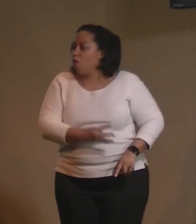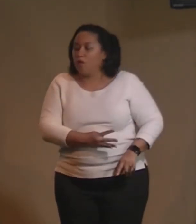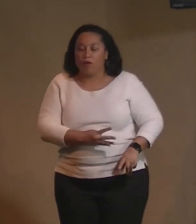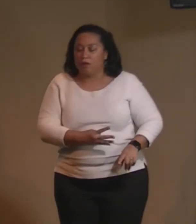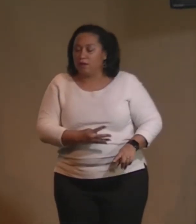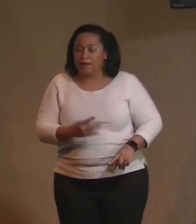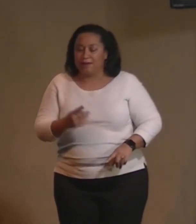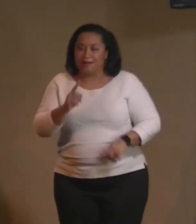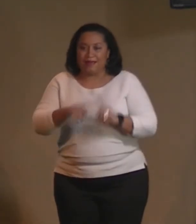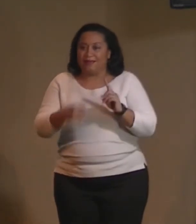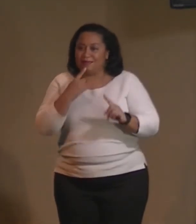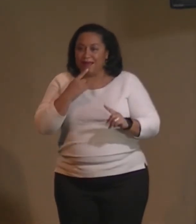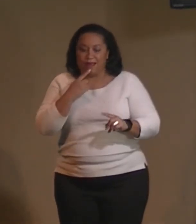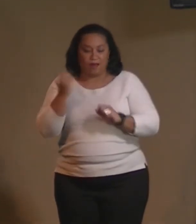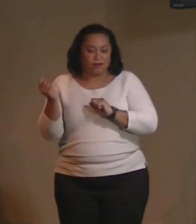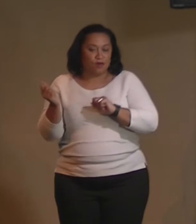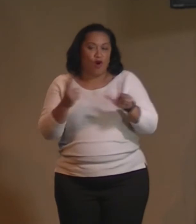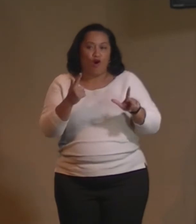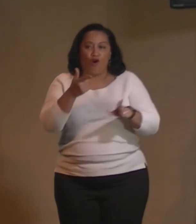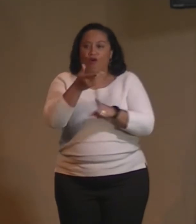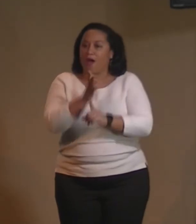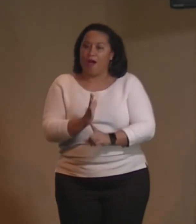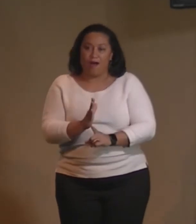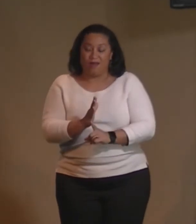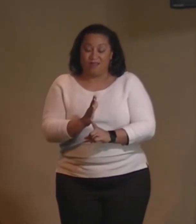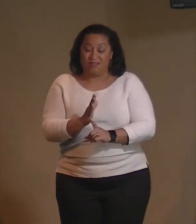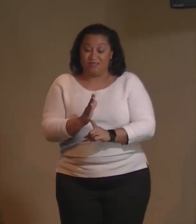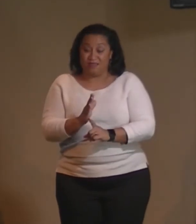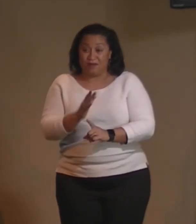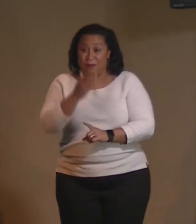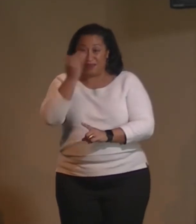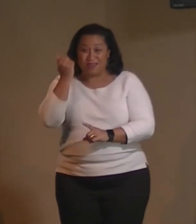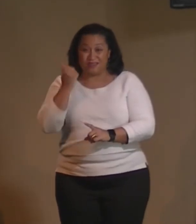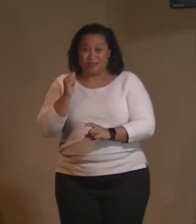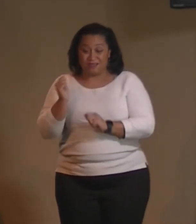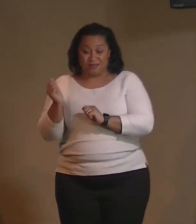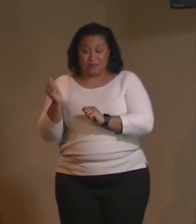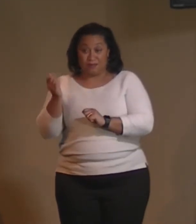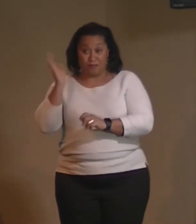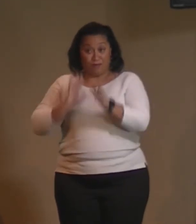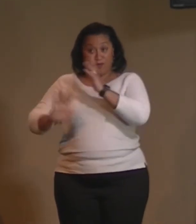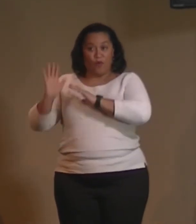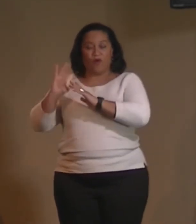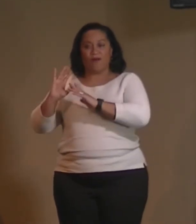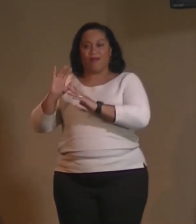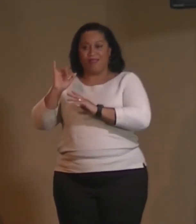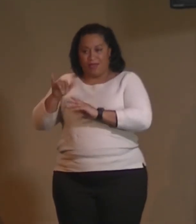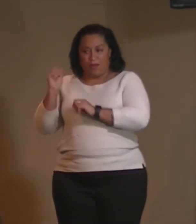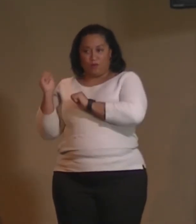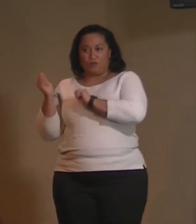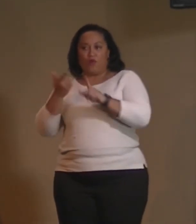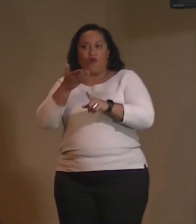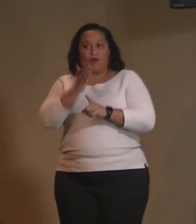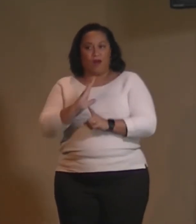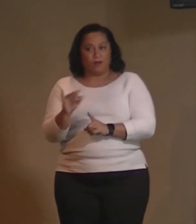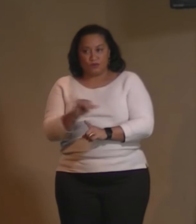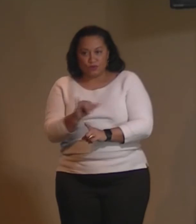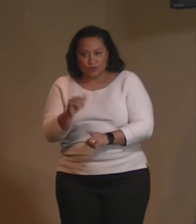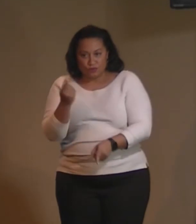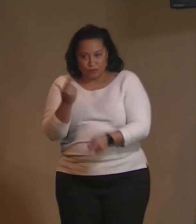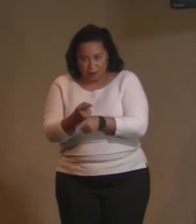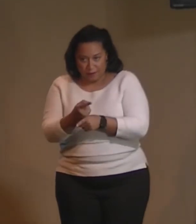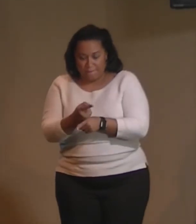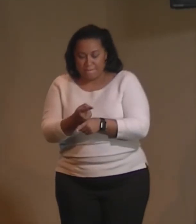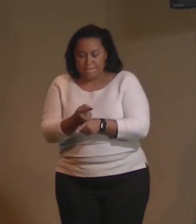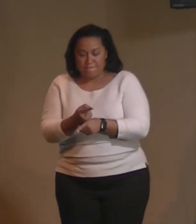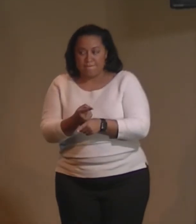it's all God well it was all God before this came into being was it not? so the question is